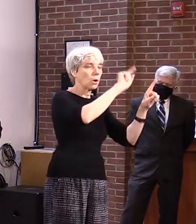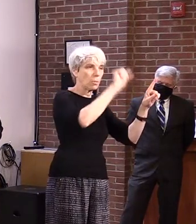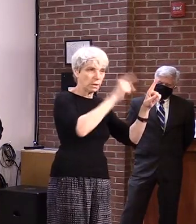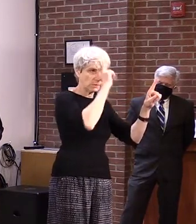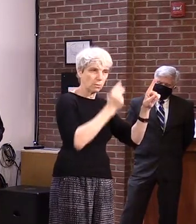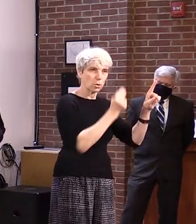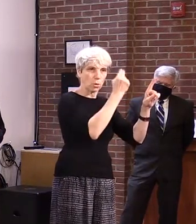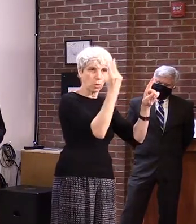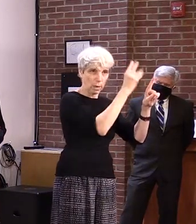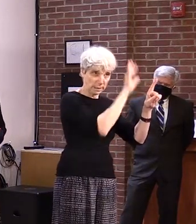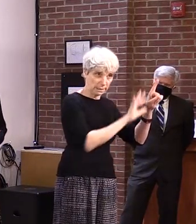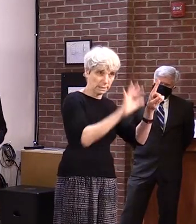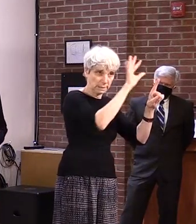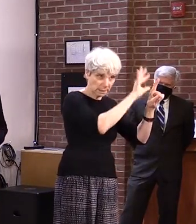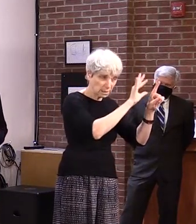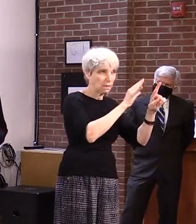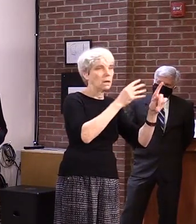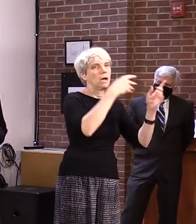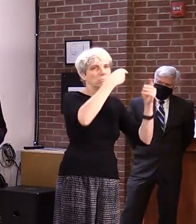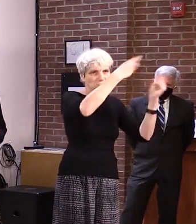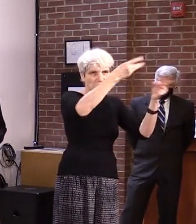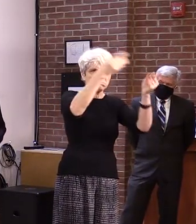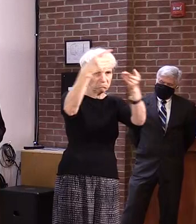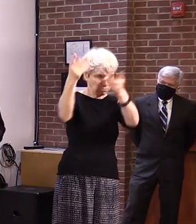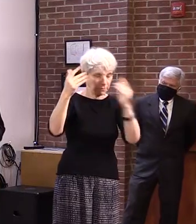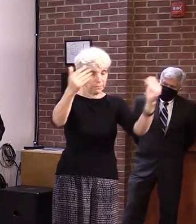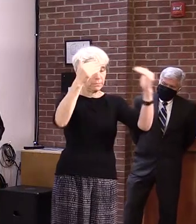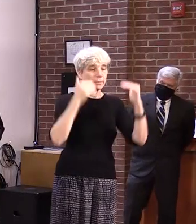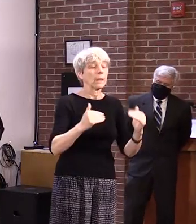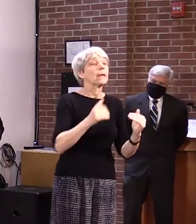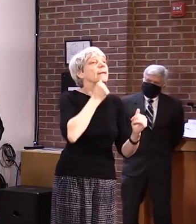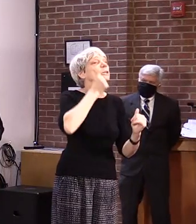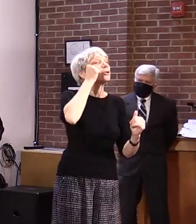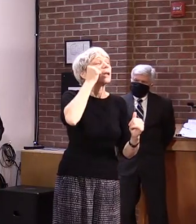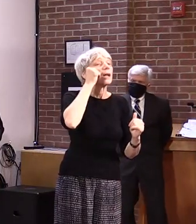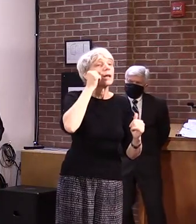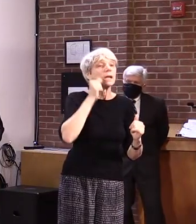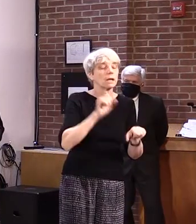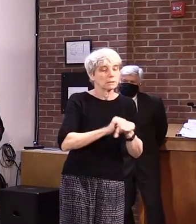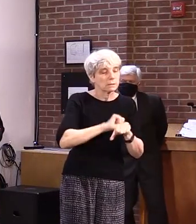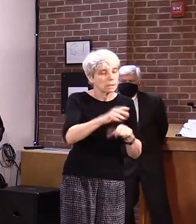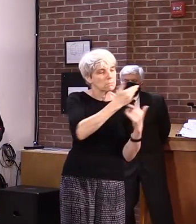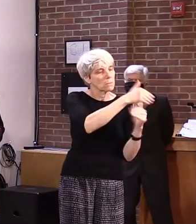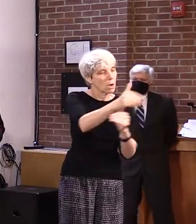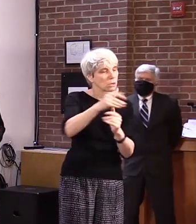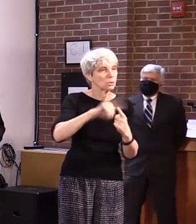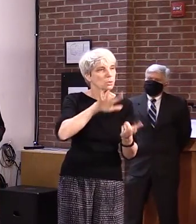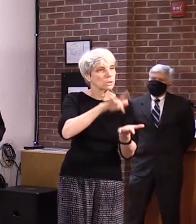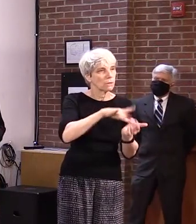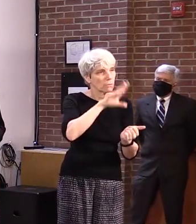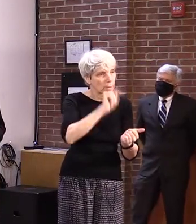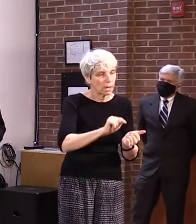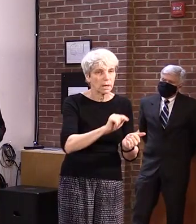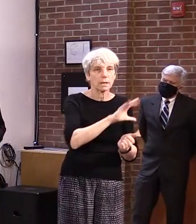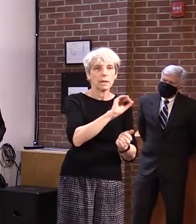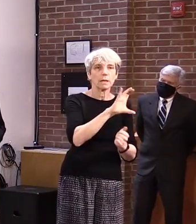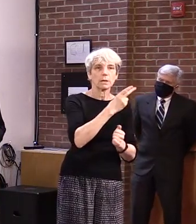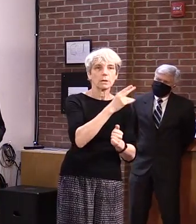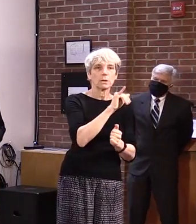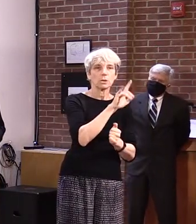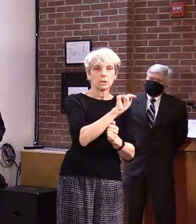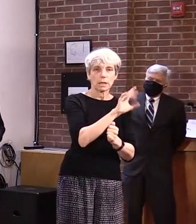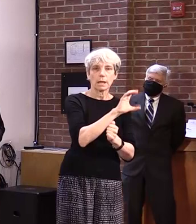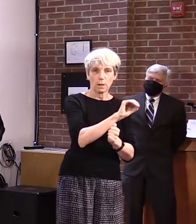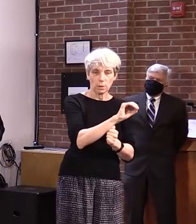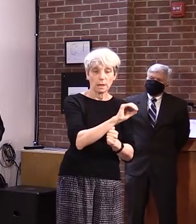Franklin, Grand Isle, Lamoille, and Northern Chittenden Counties. Yesterday, we ran distributions in Central Vermont and Chittenden County, and